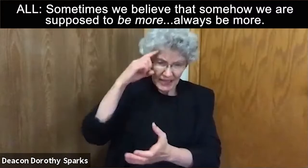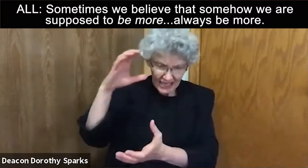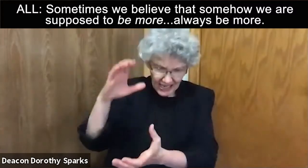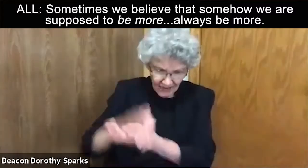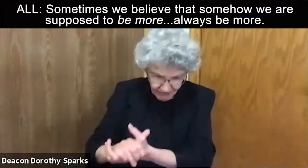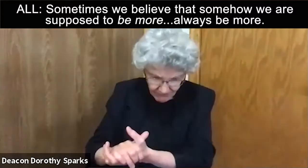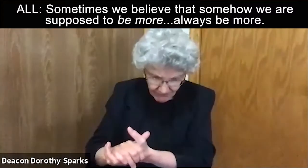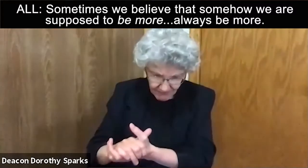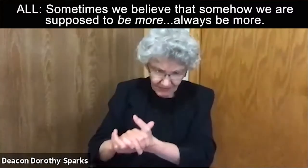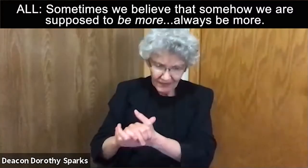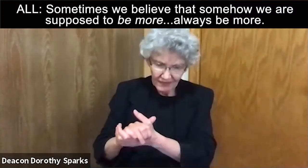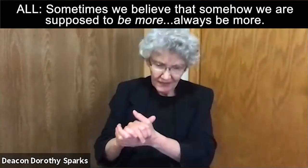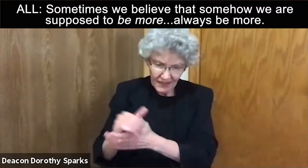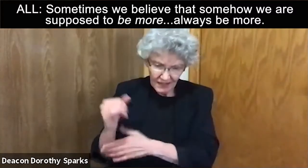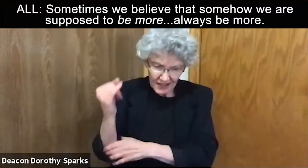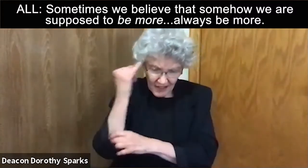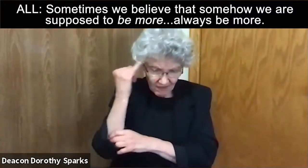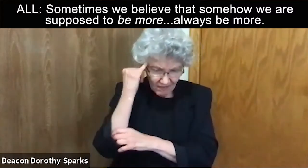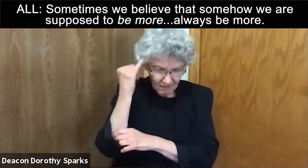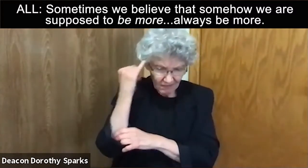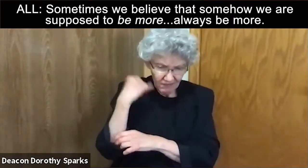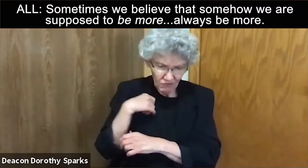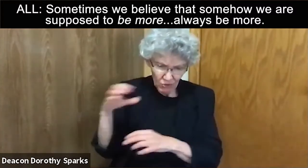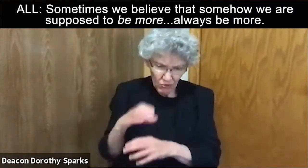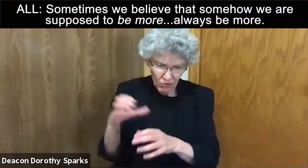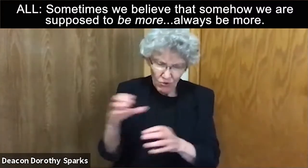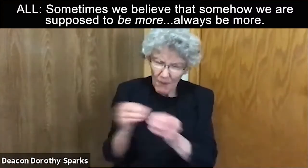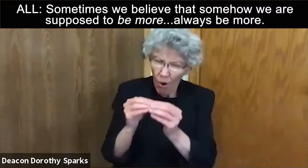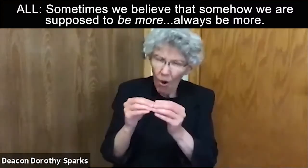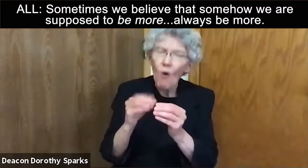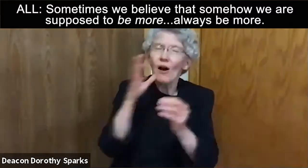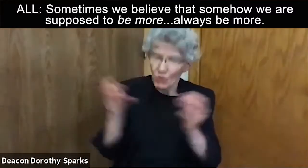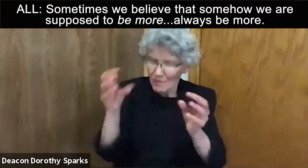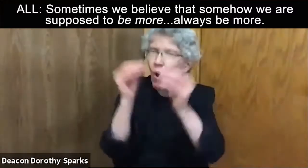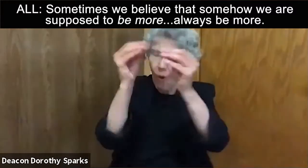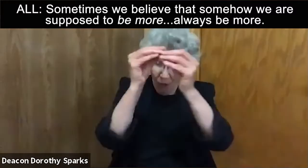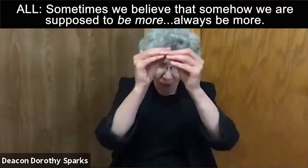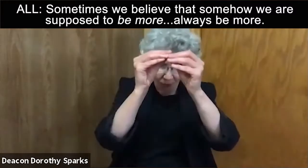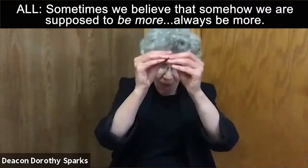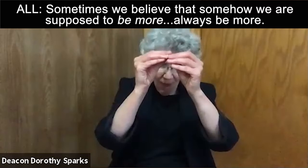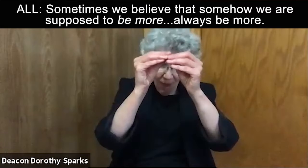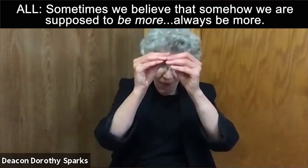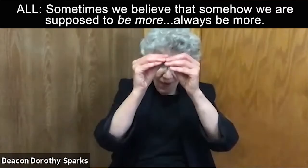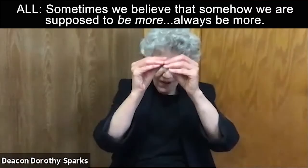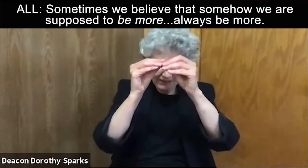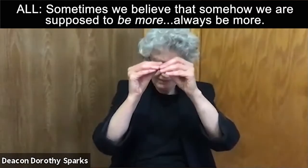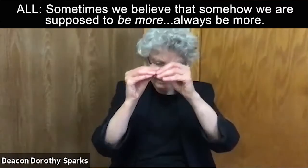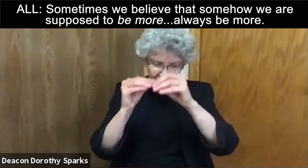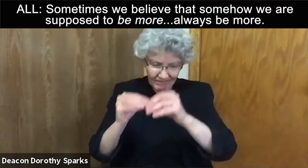Sometimes we believe that somehow we are supposed to be more, always